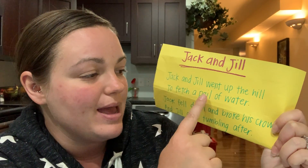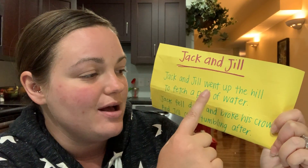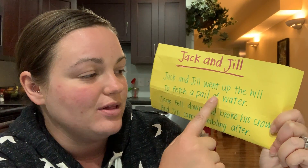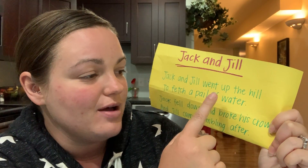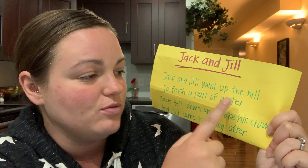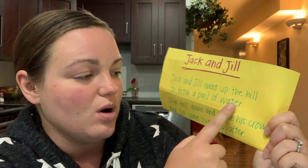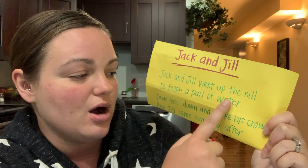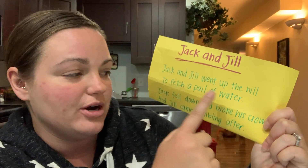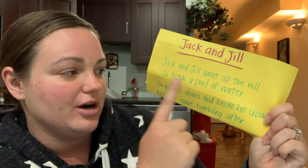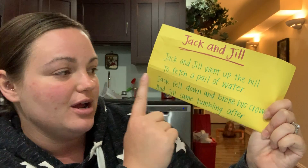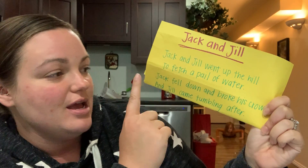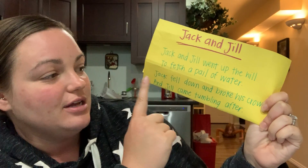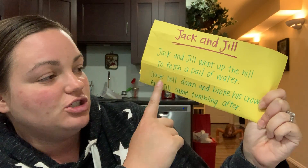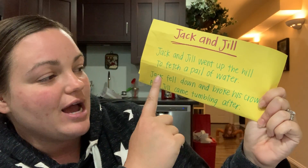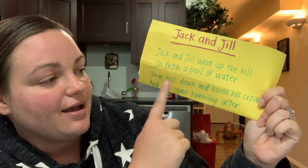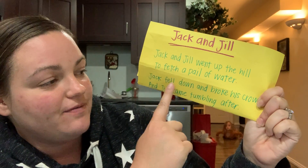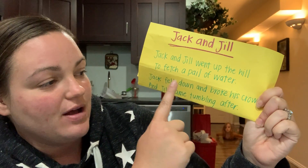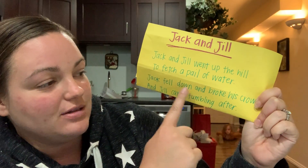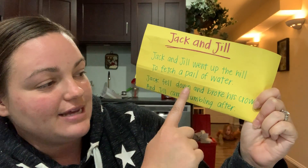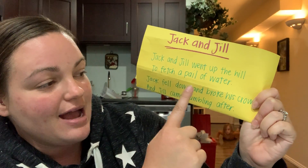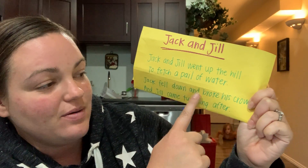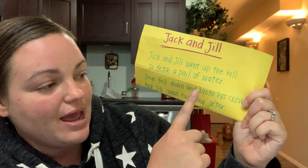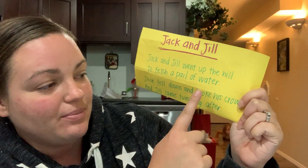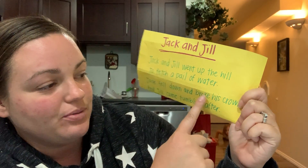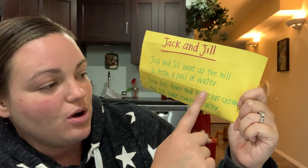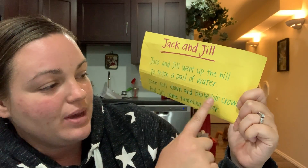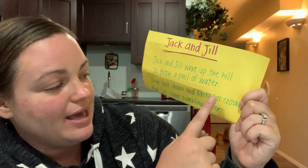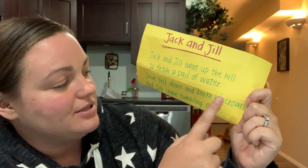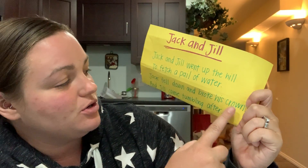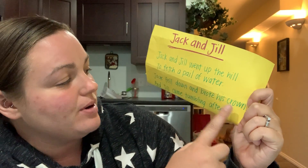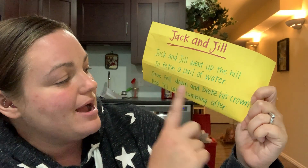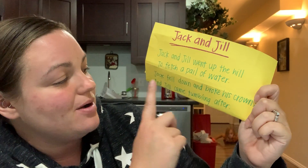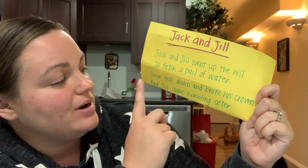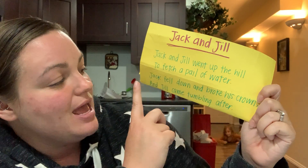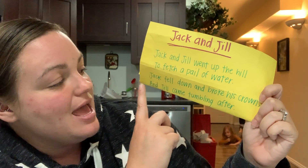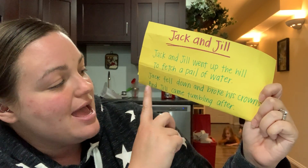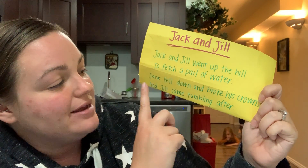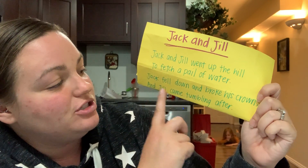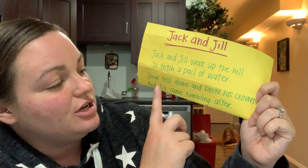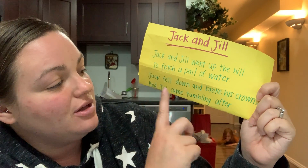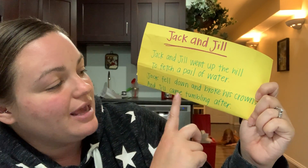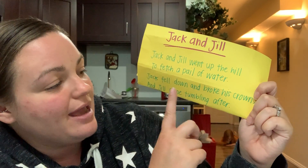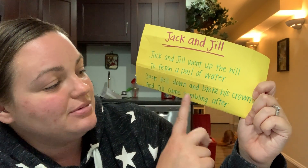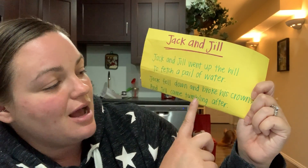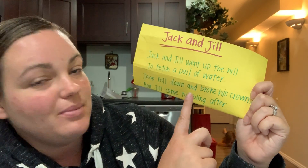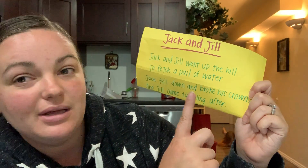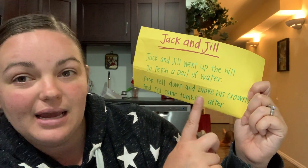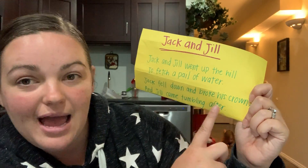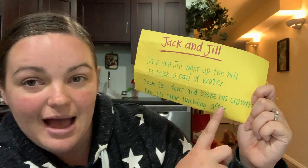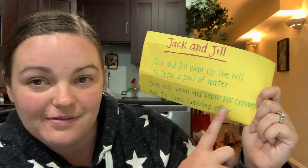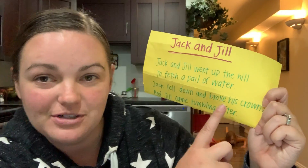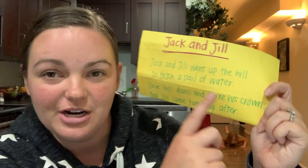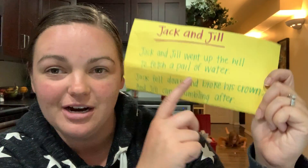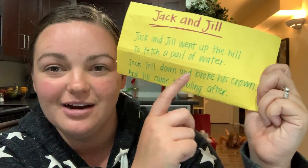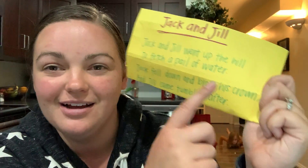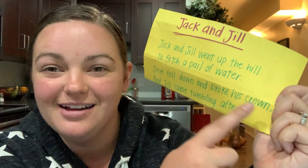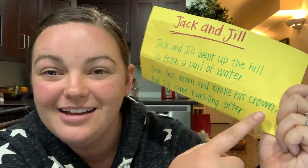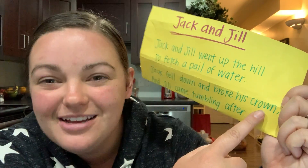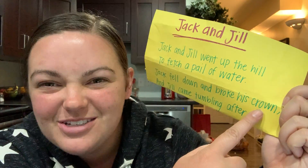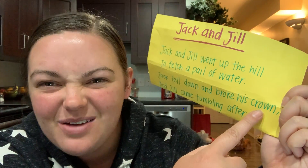pail of water. Jack fell down and broke his crown, and Jill came tumbling after. So